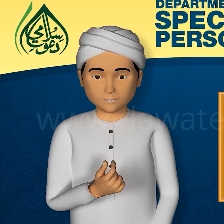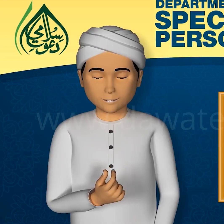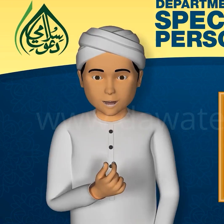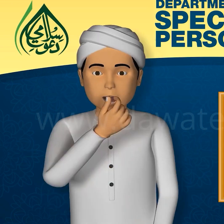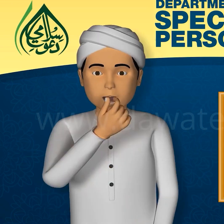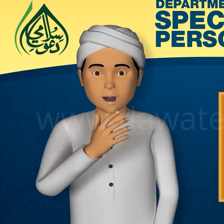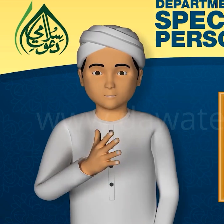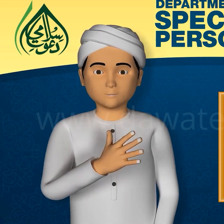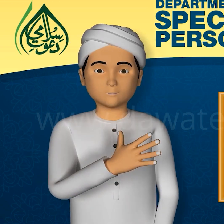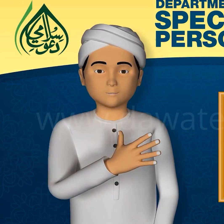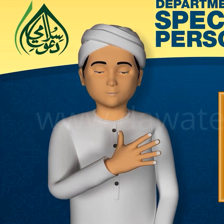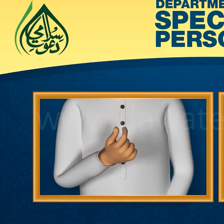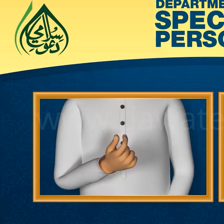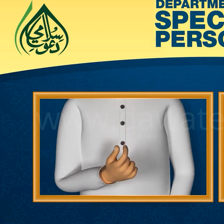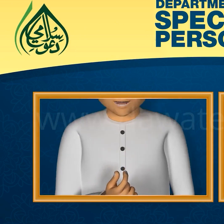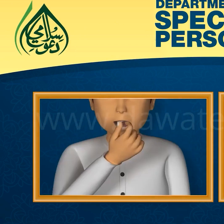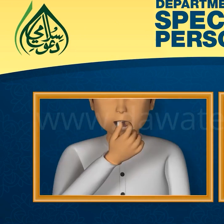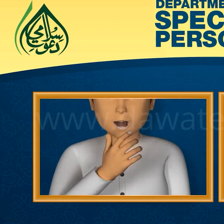Ilaj o Adwiyat